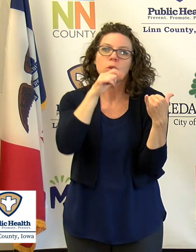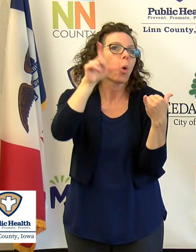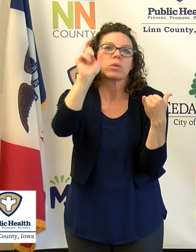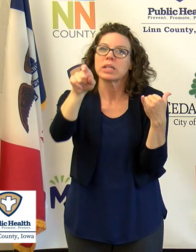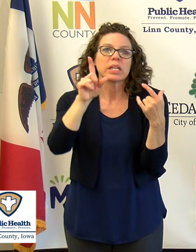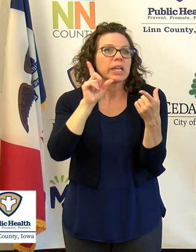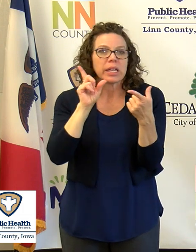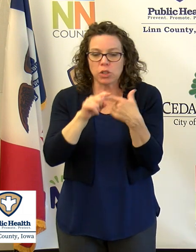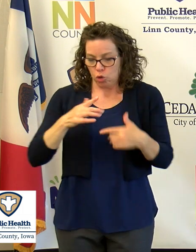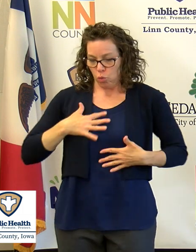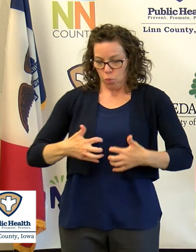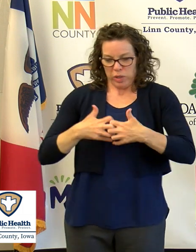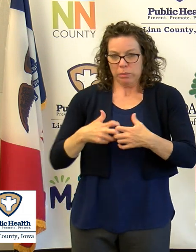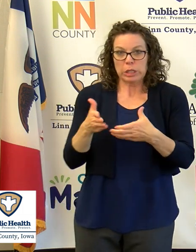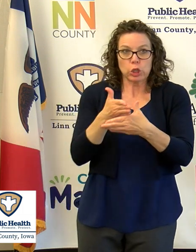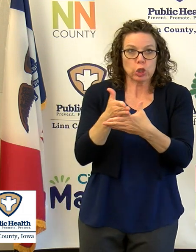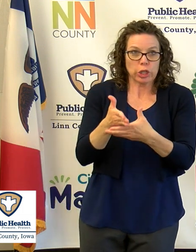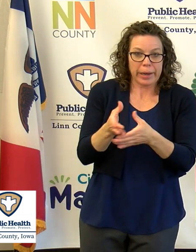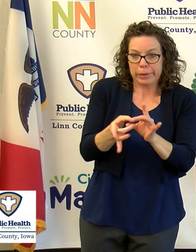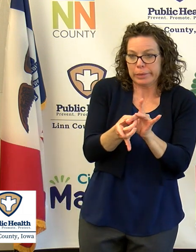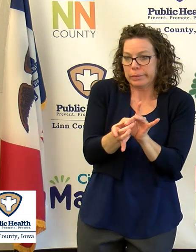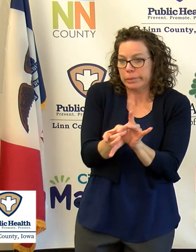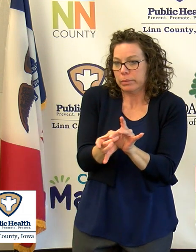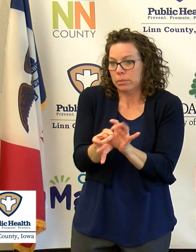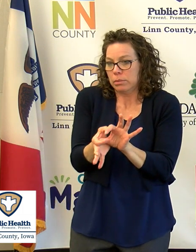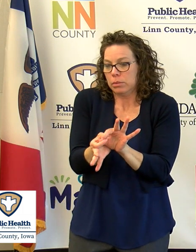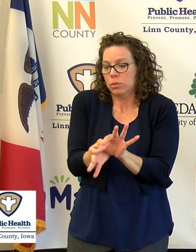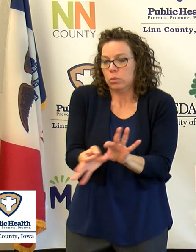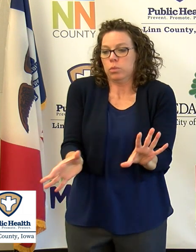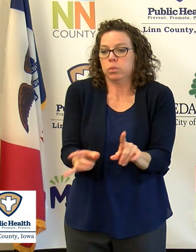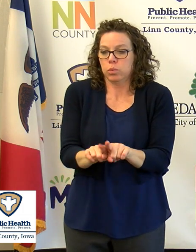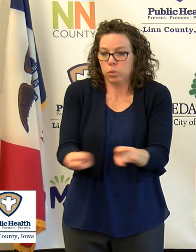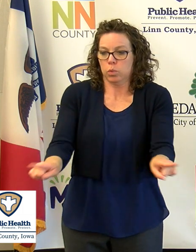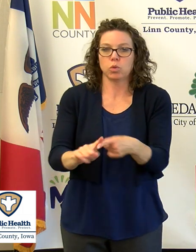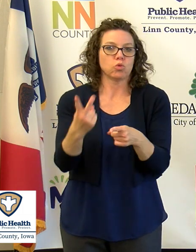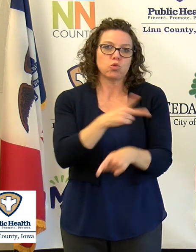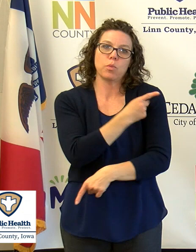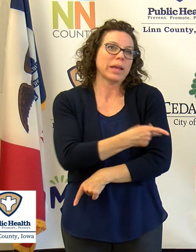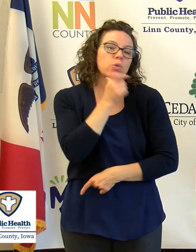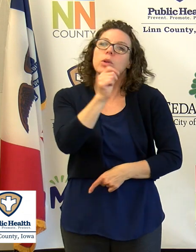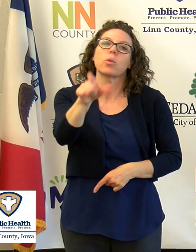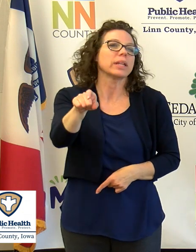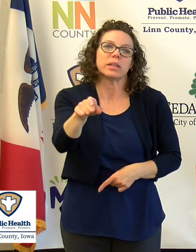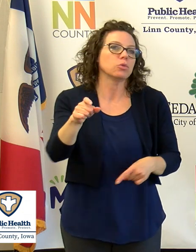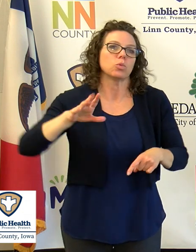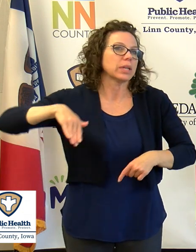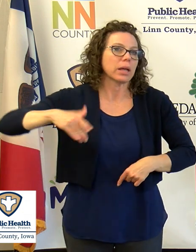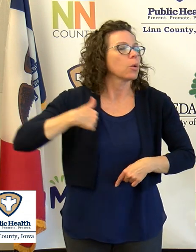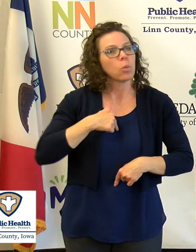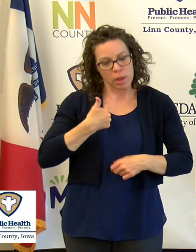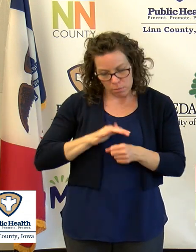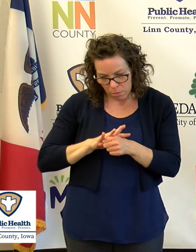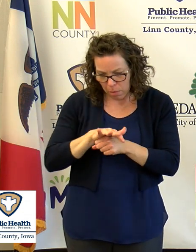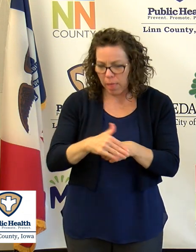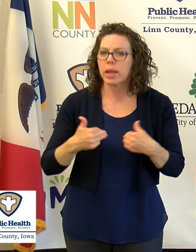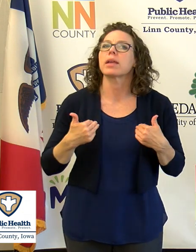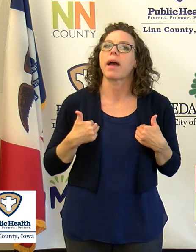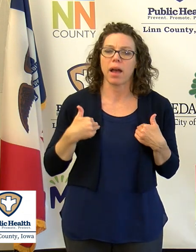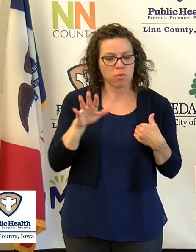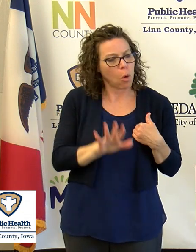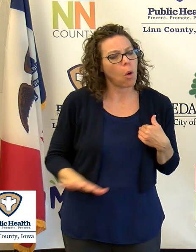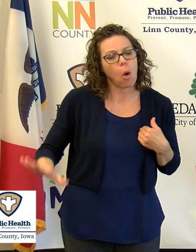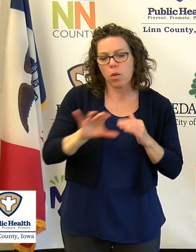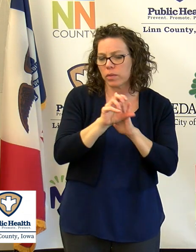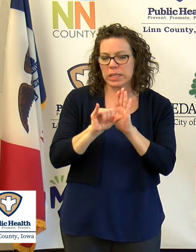of a plan for us locally because we have been in the nice position of having plenty of ventilators statewide